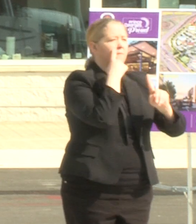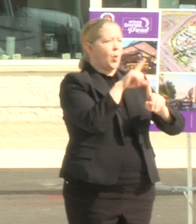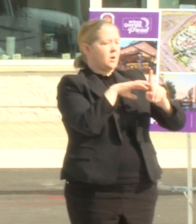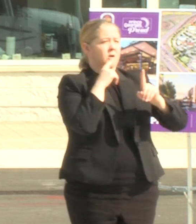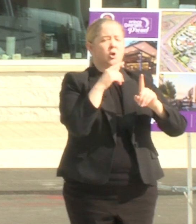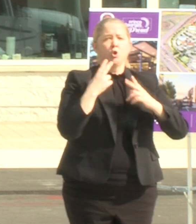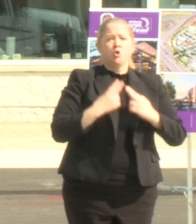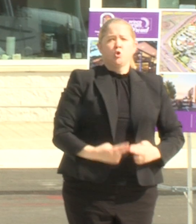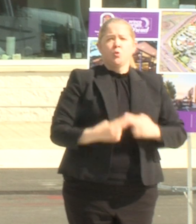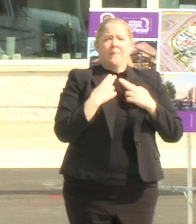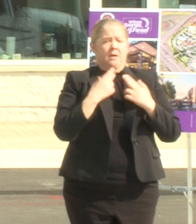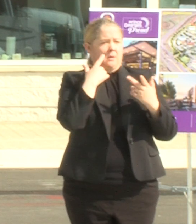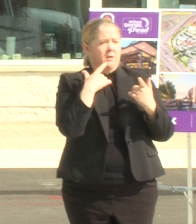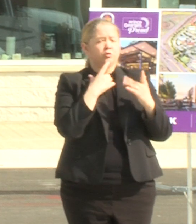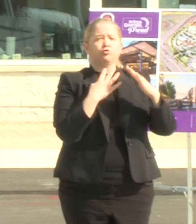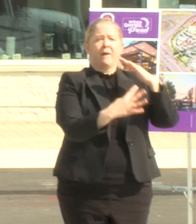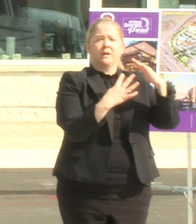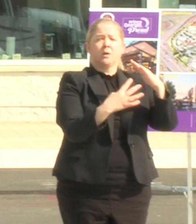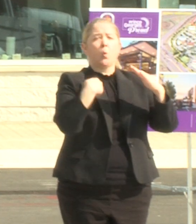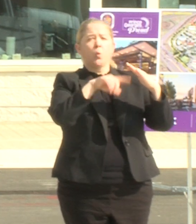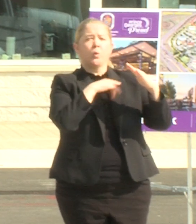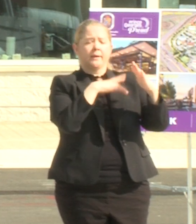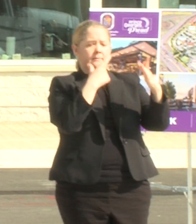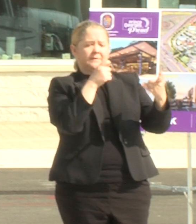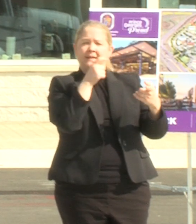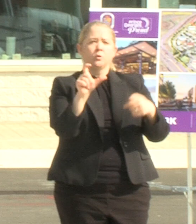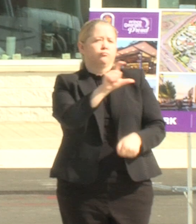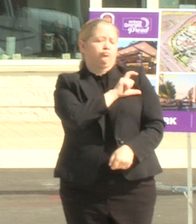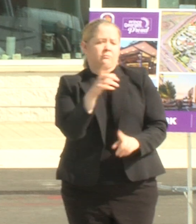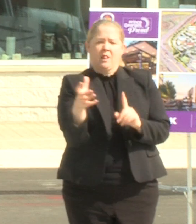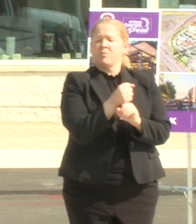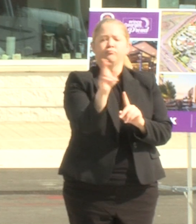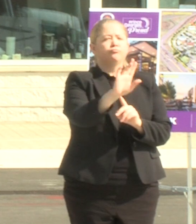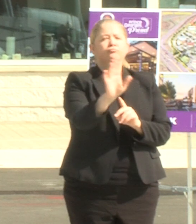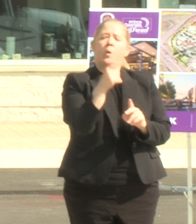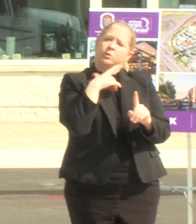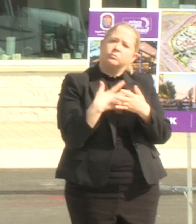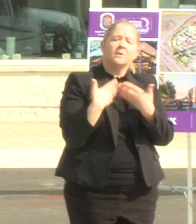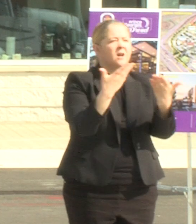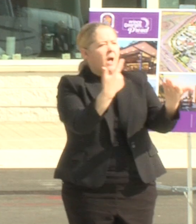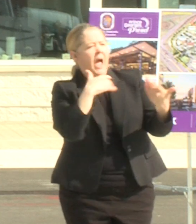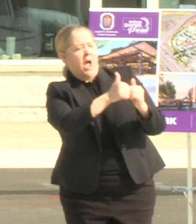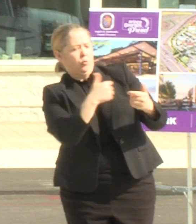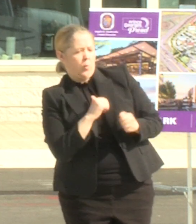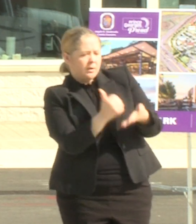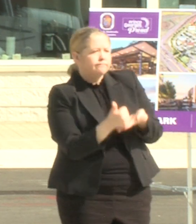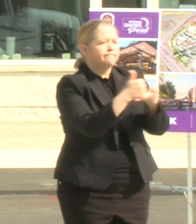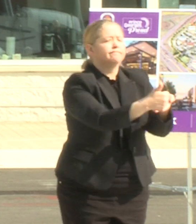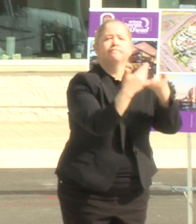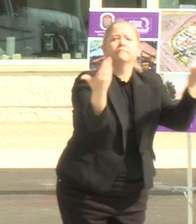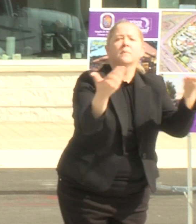help you is there something that our church can offer to you so that we can help you improve your life bishop